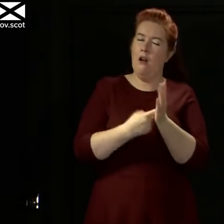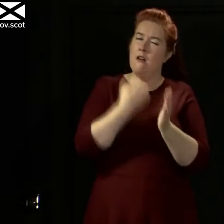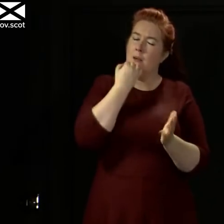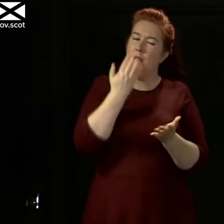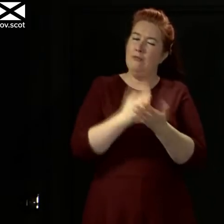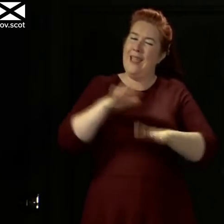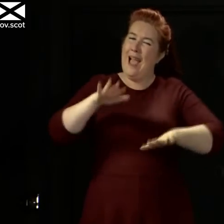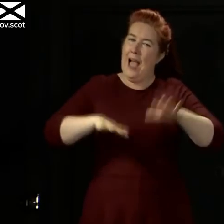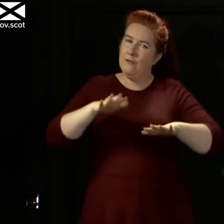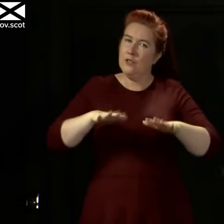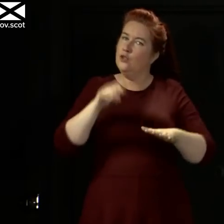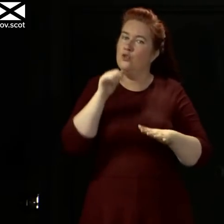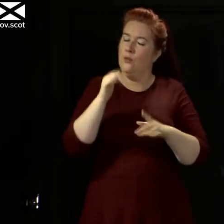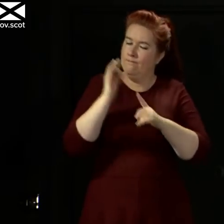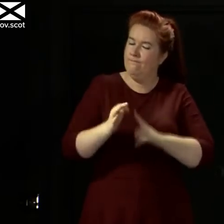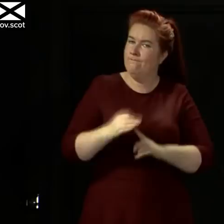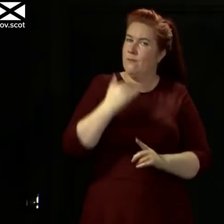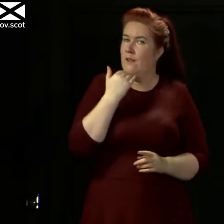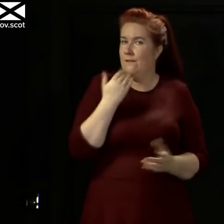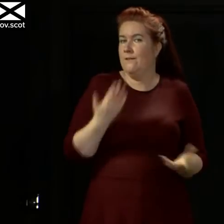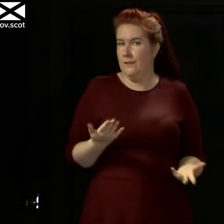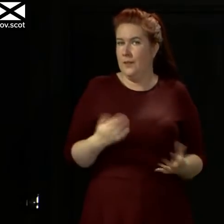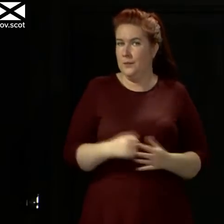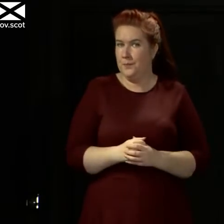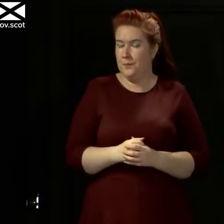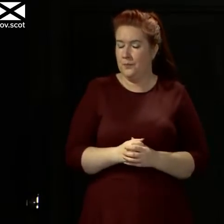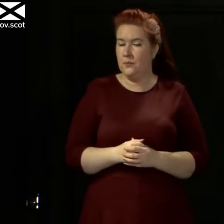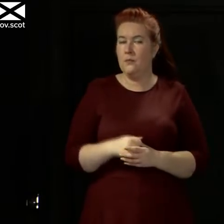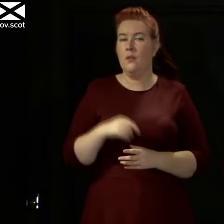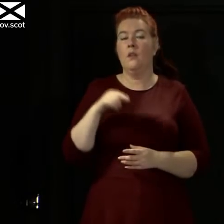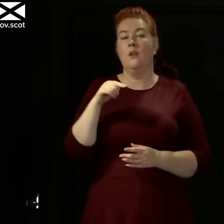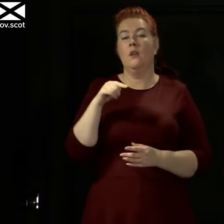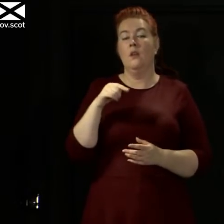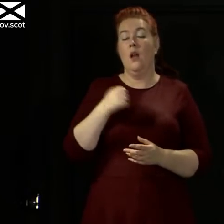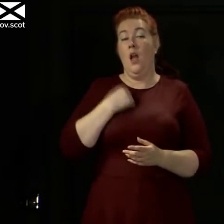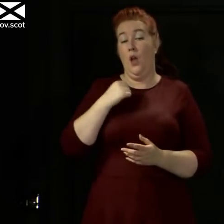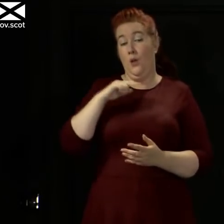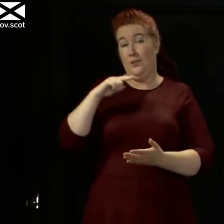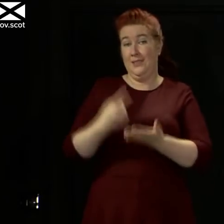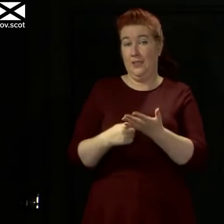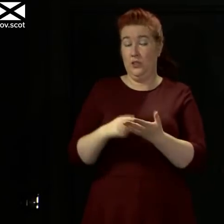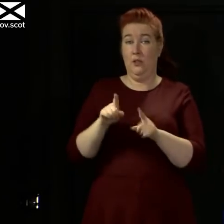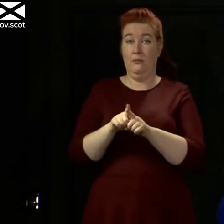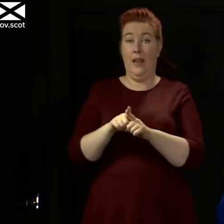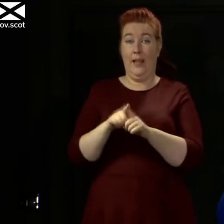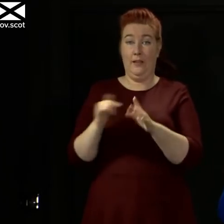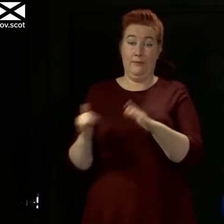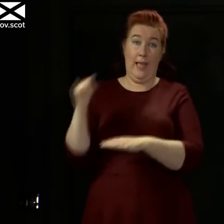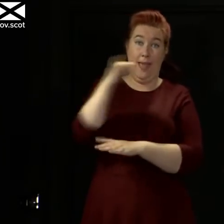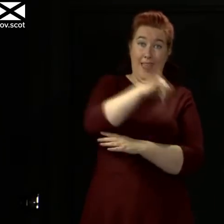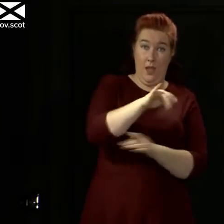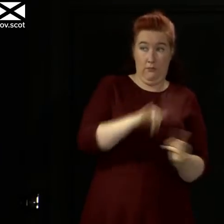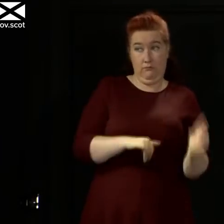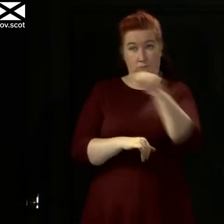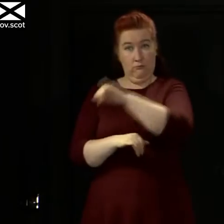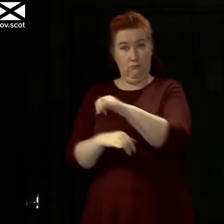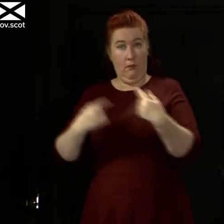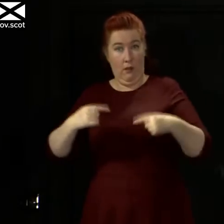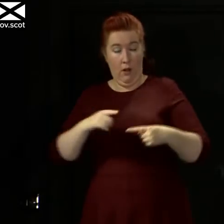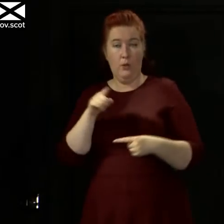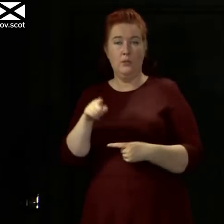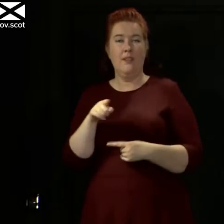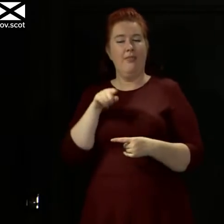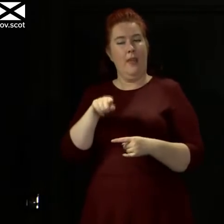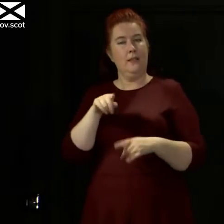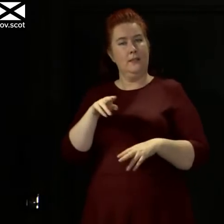necessarily representative of what's happening. The decisions we're taking around air bridges and international travel are based on assessments of